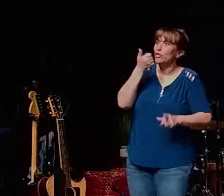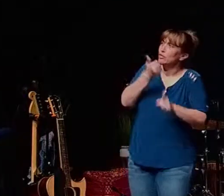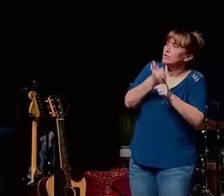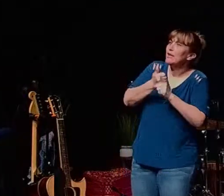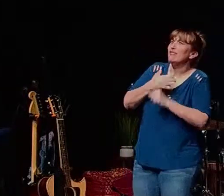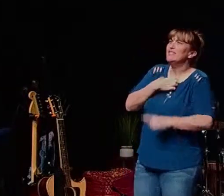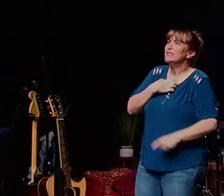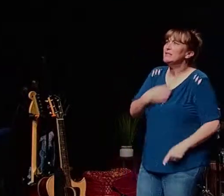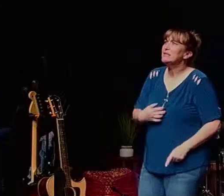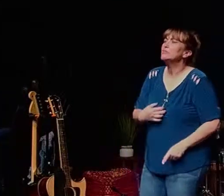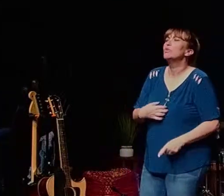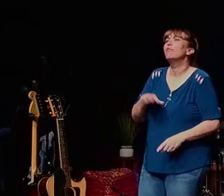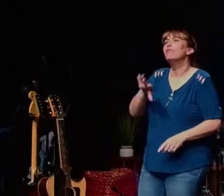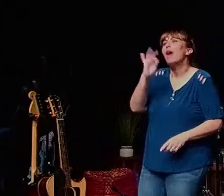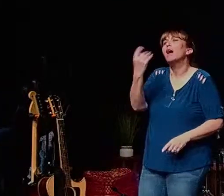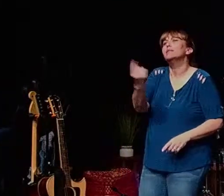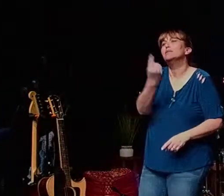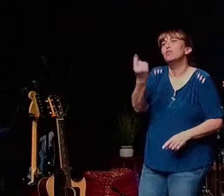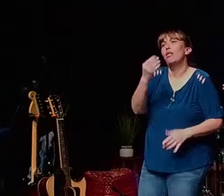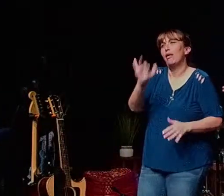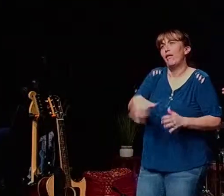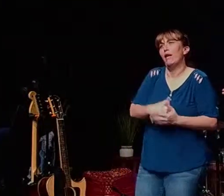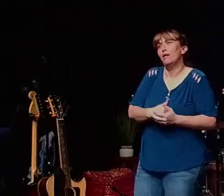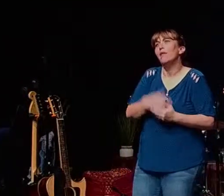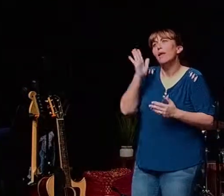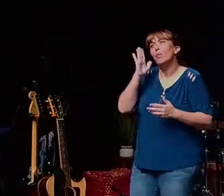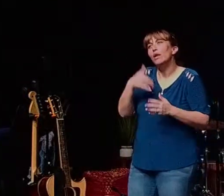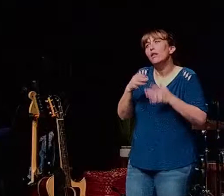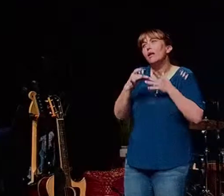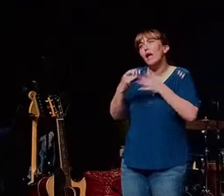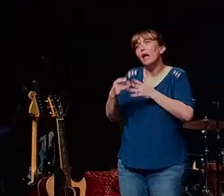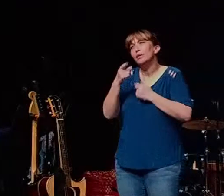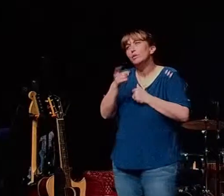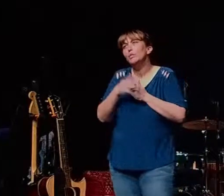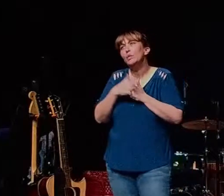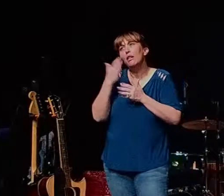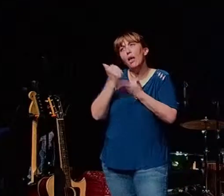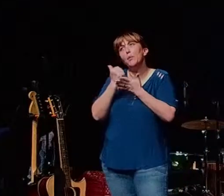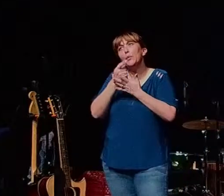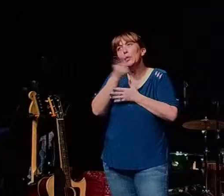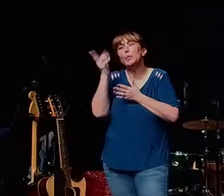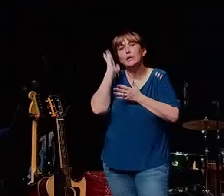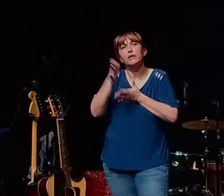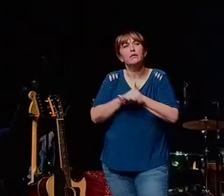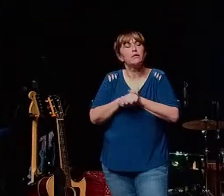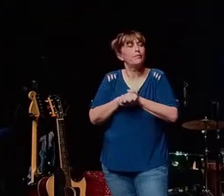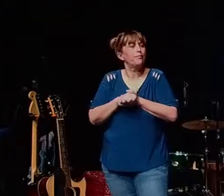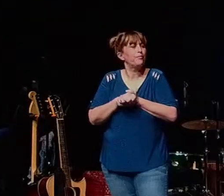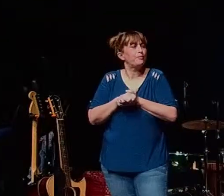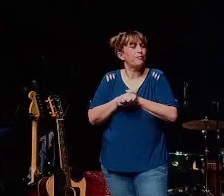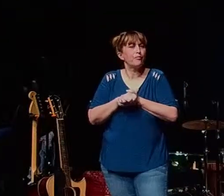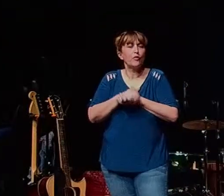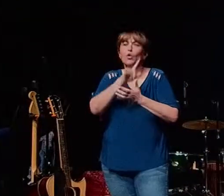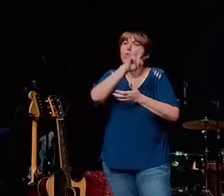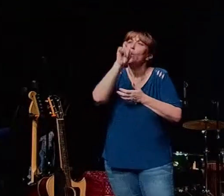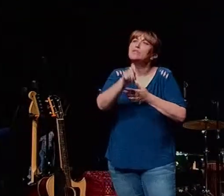find somebody like that and they will guide you they will help you here are some questions for the seeker